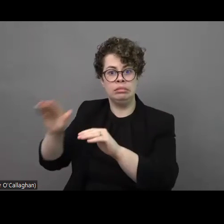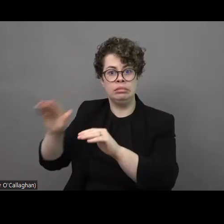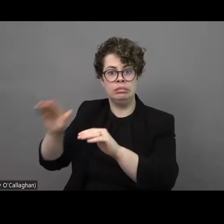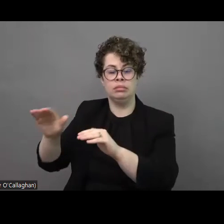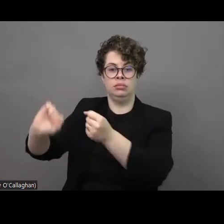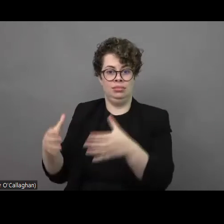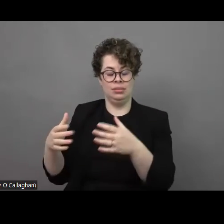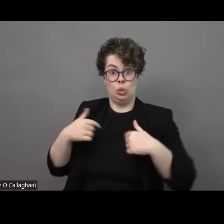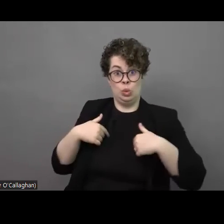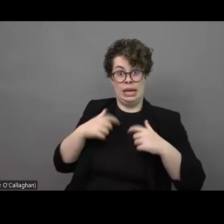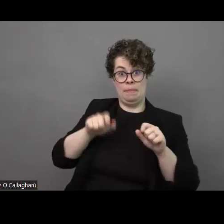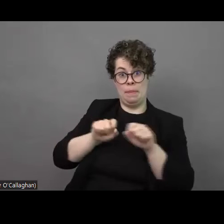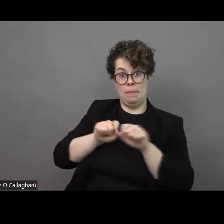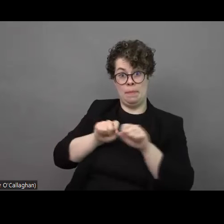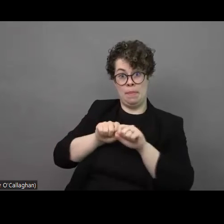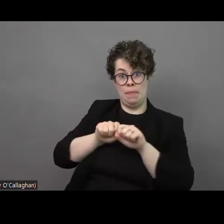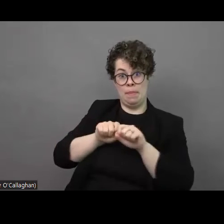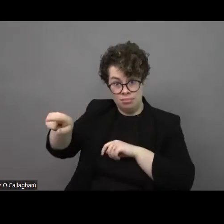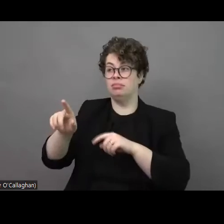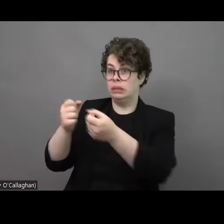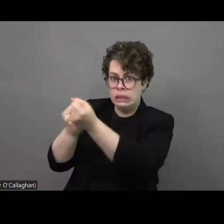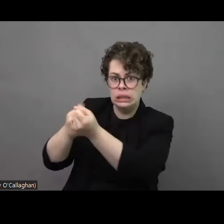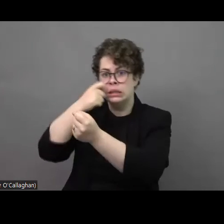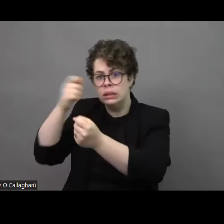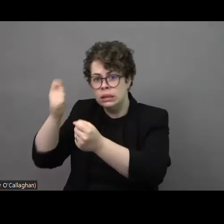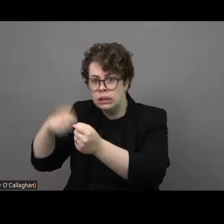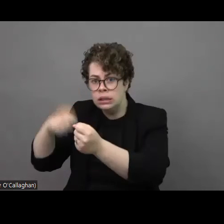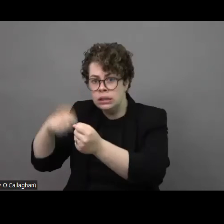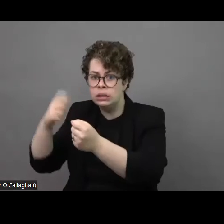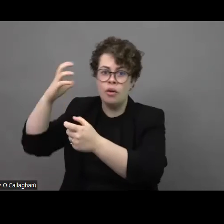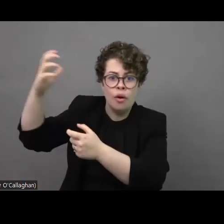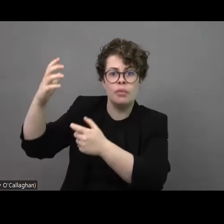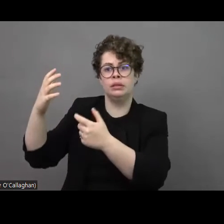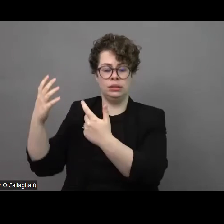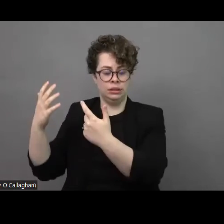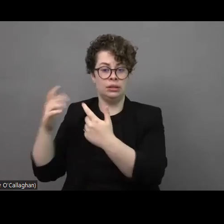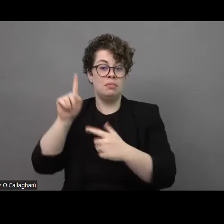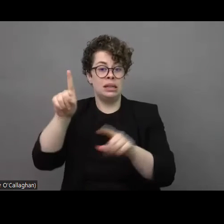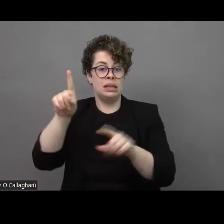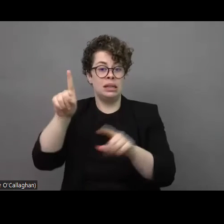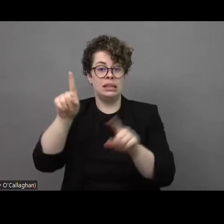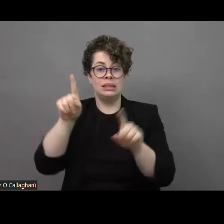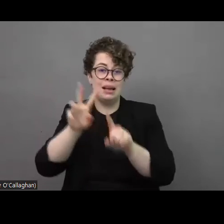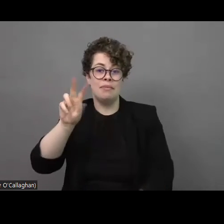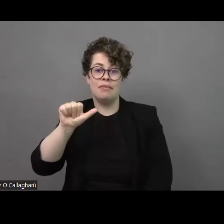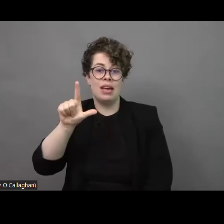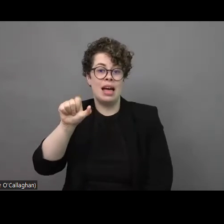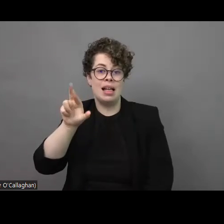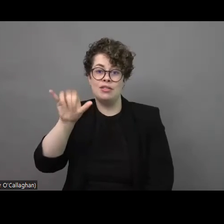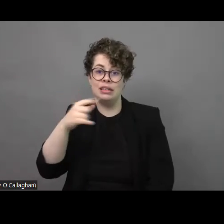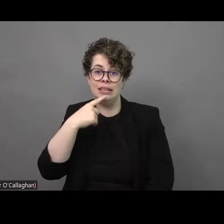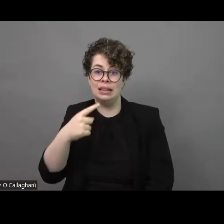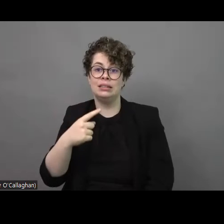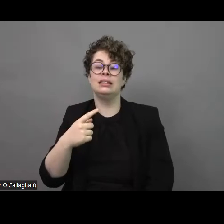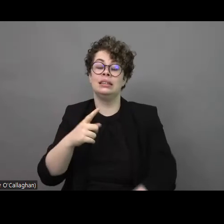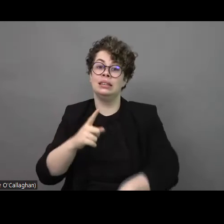administration of the Ukraine and as Mr. Suknevich said it's a long time to go